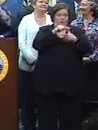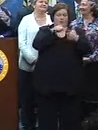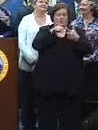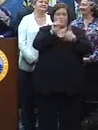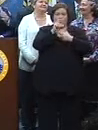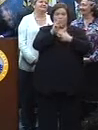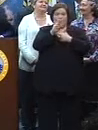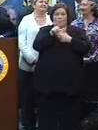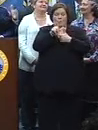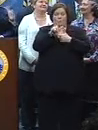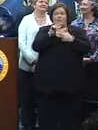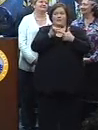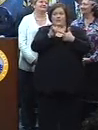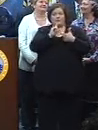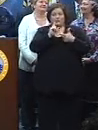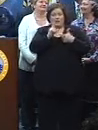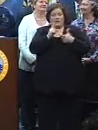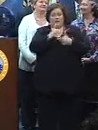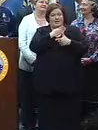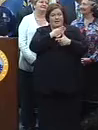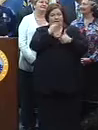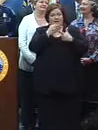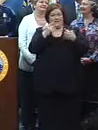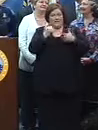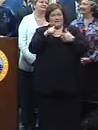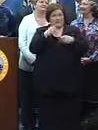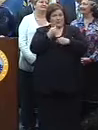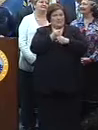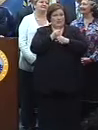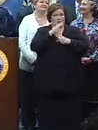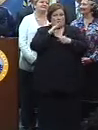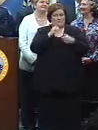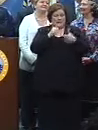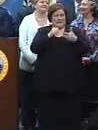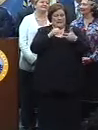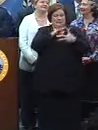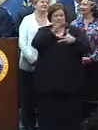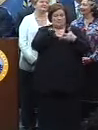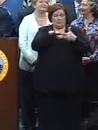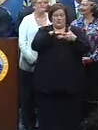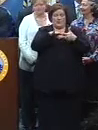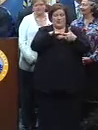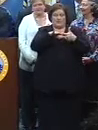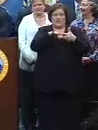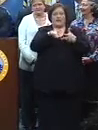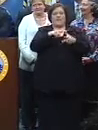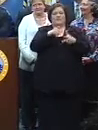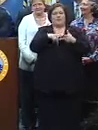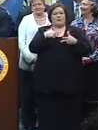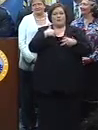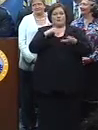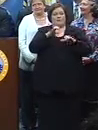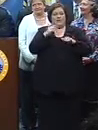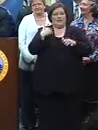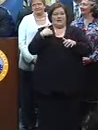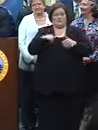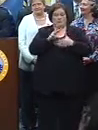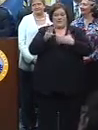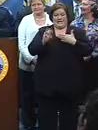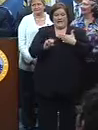and there was a haul. This time the Super Bowl is going to be in between. And then there's going to come what we just did this last weekend.